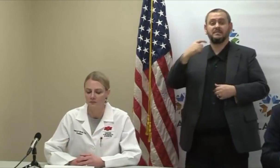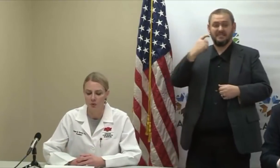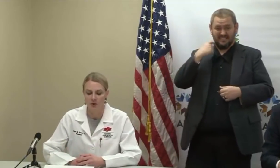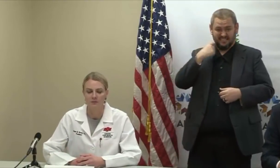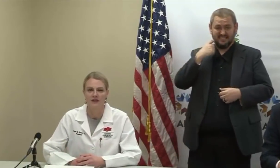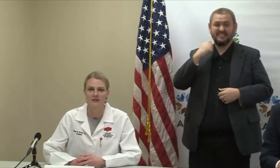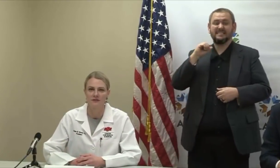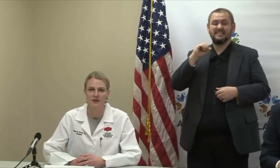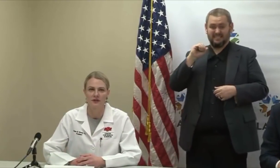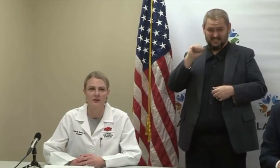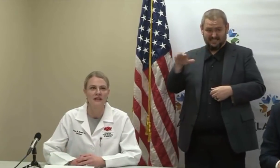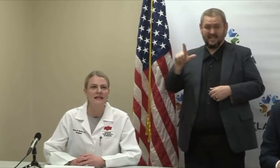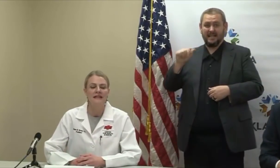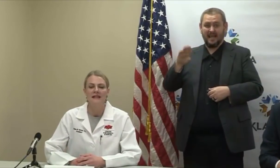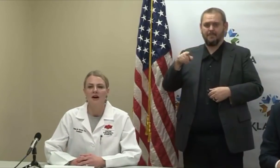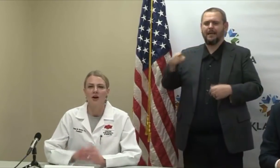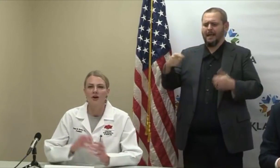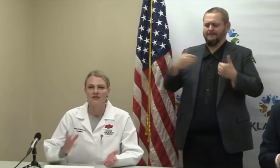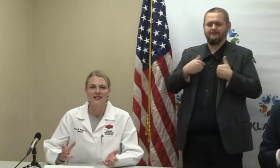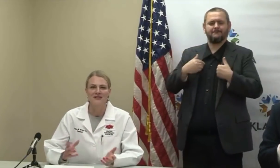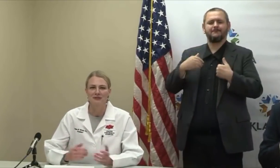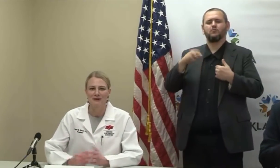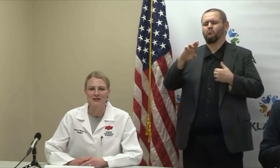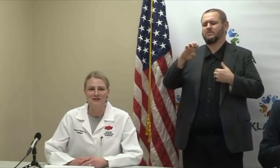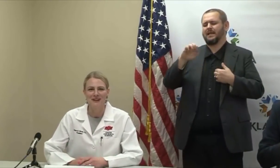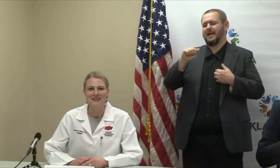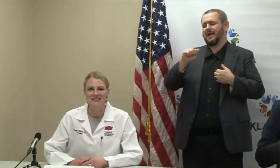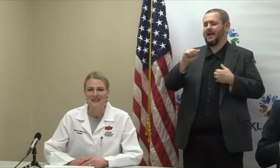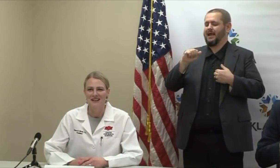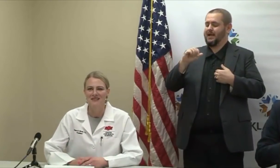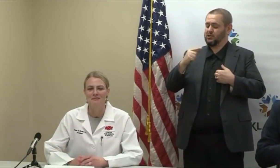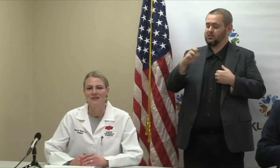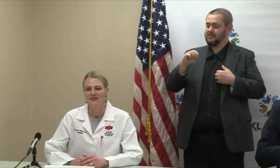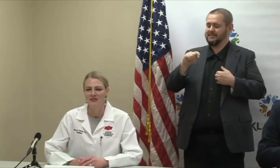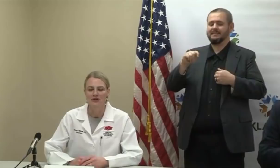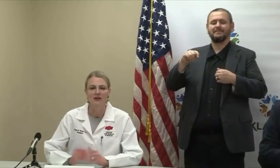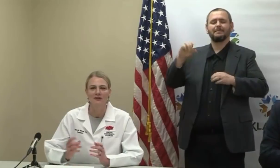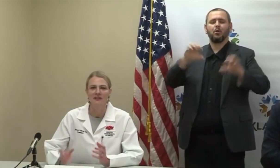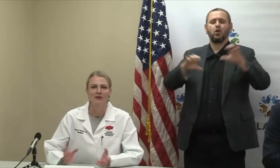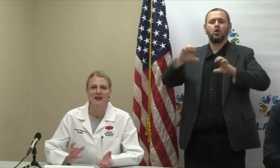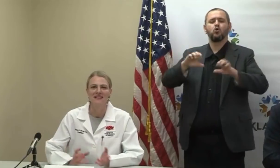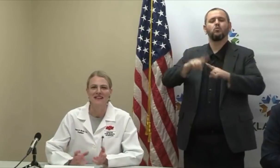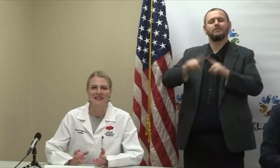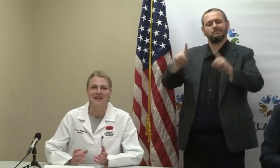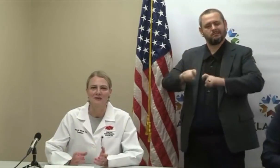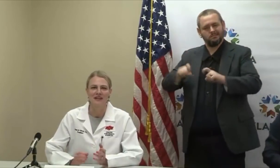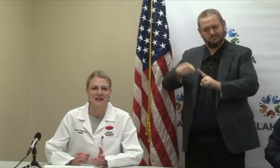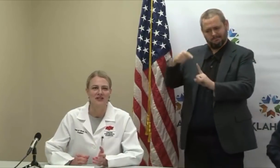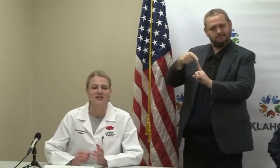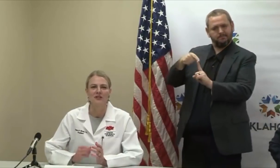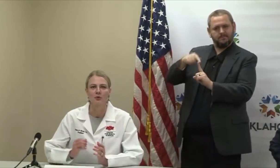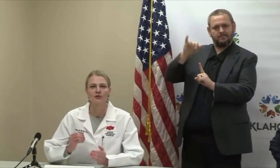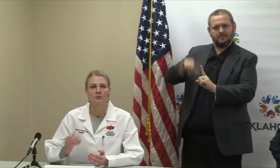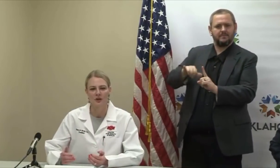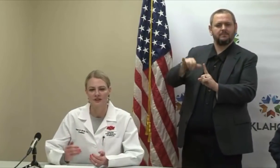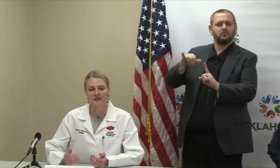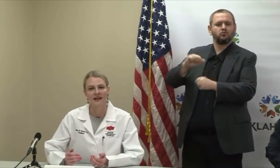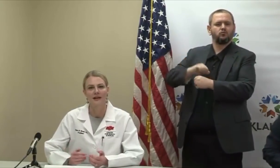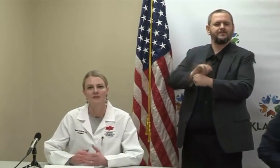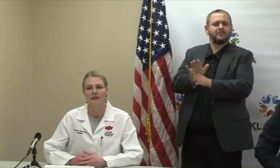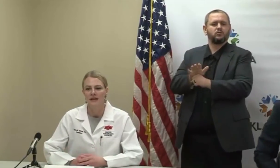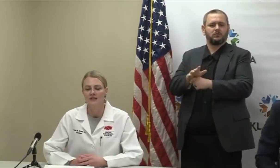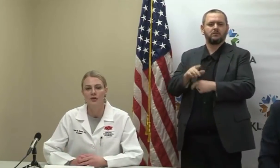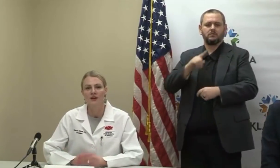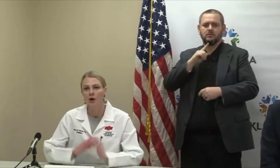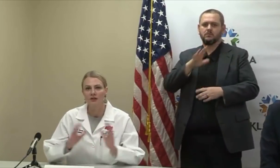very important piece of material. All states across the United States have been struggling trying to get that reagent in order to run the